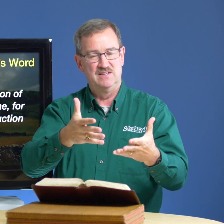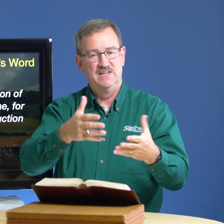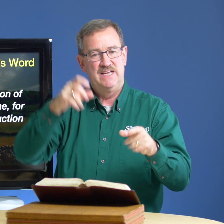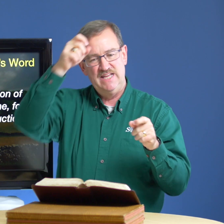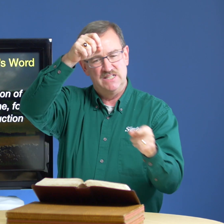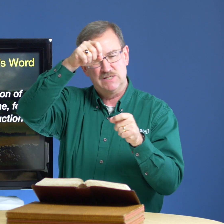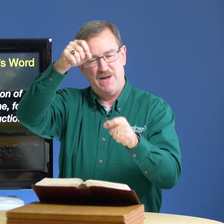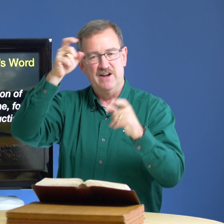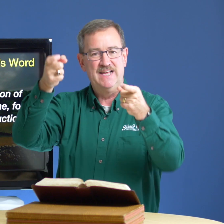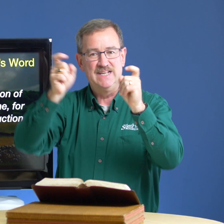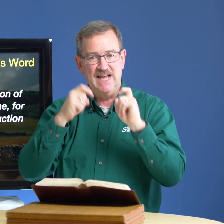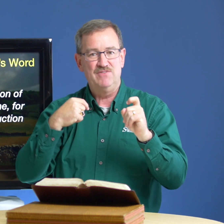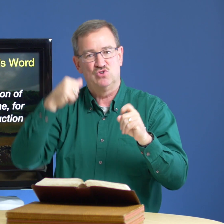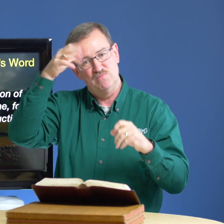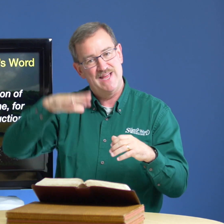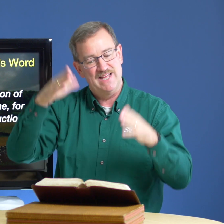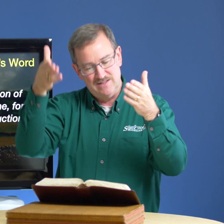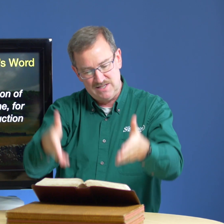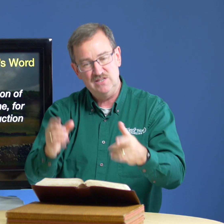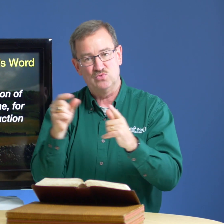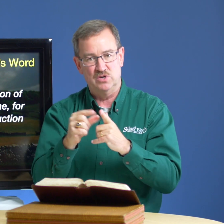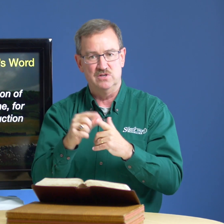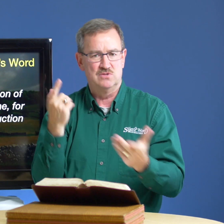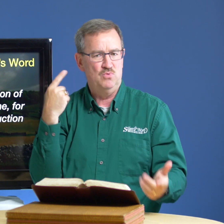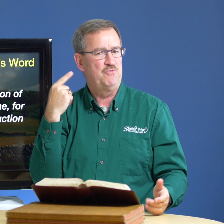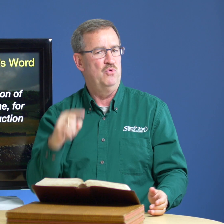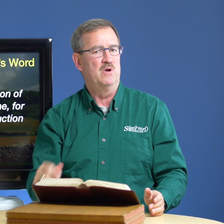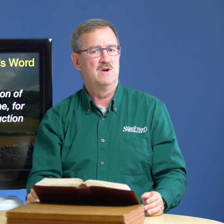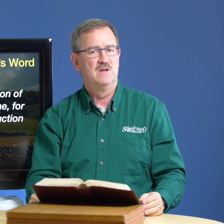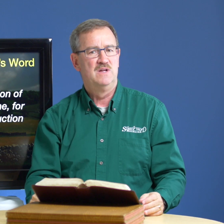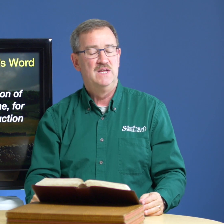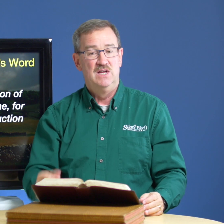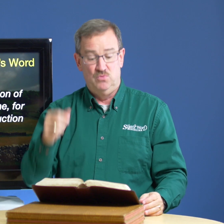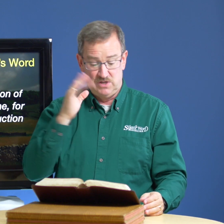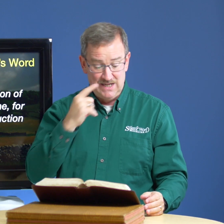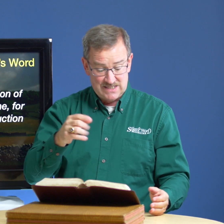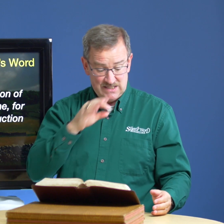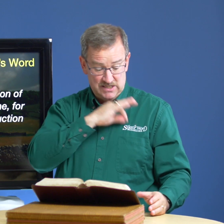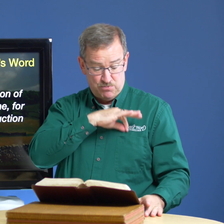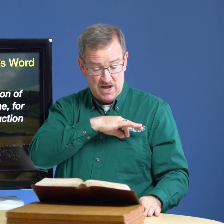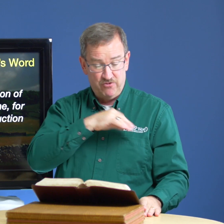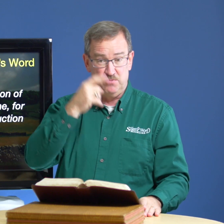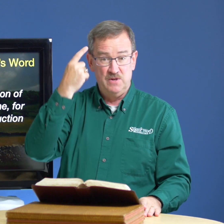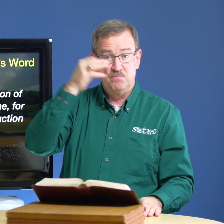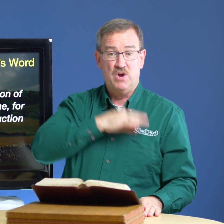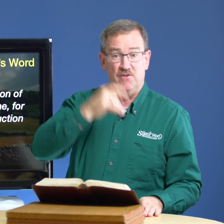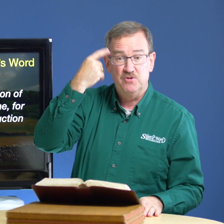he inspired he gave to man these words what for well god says it's profitable profitable